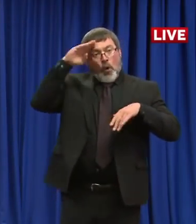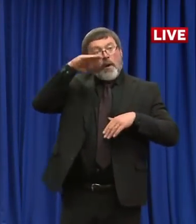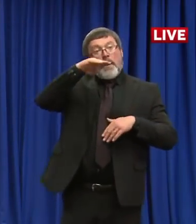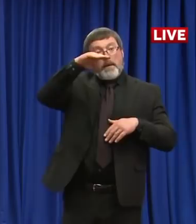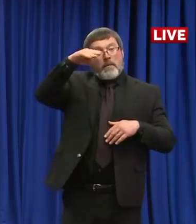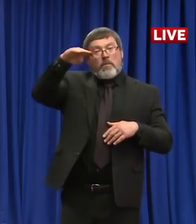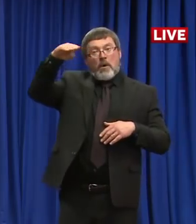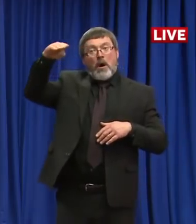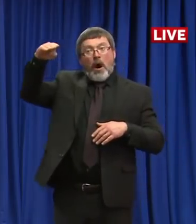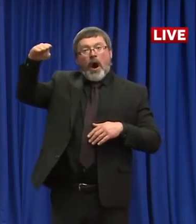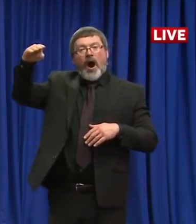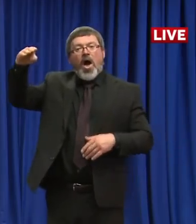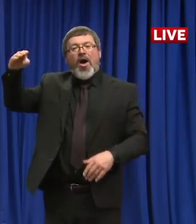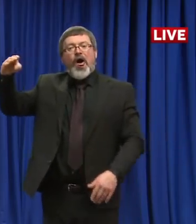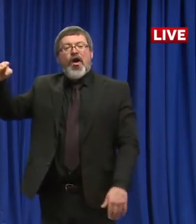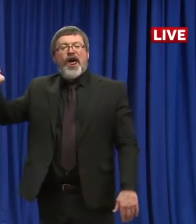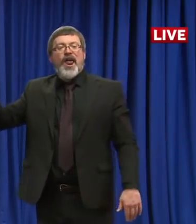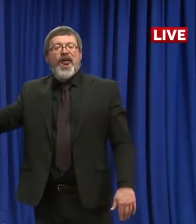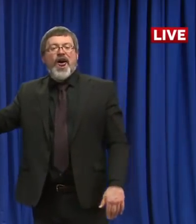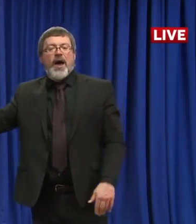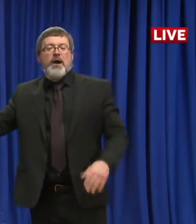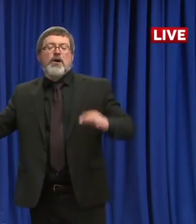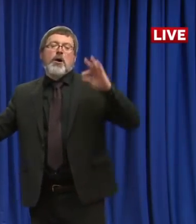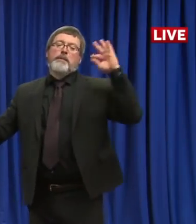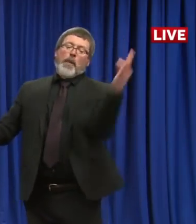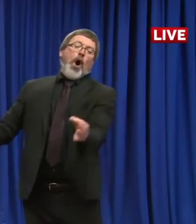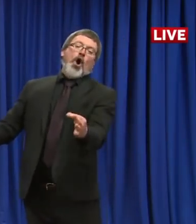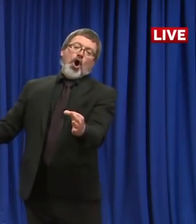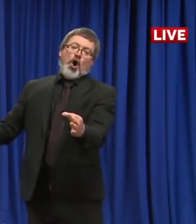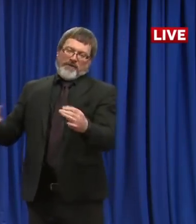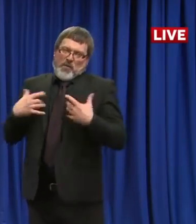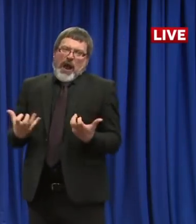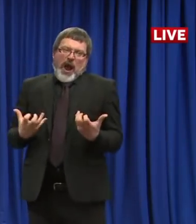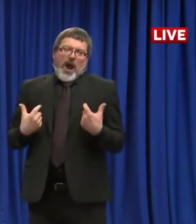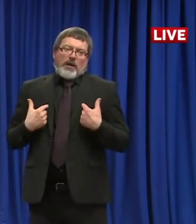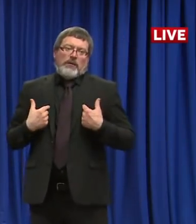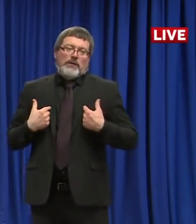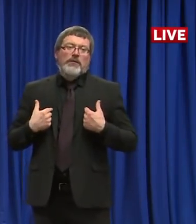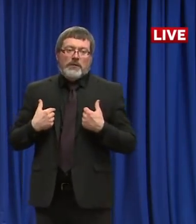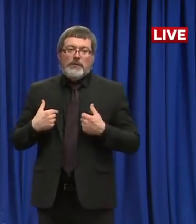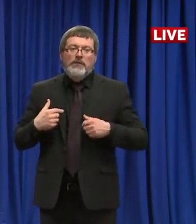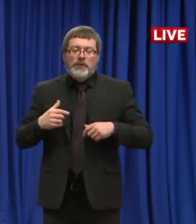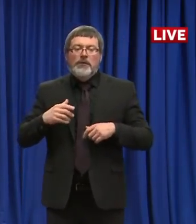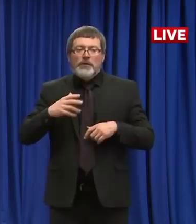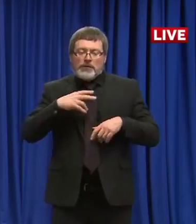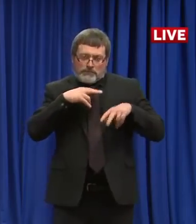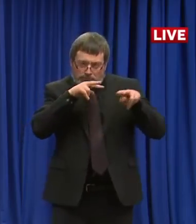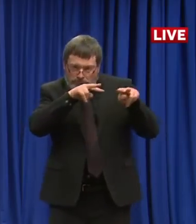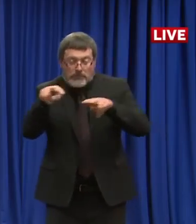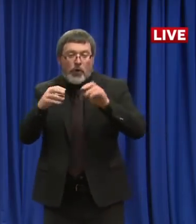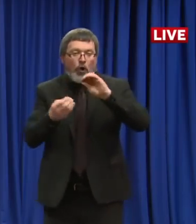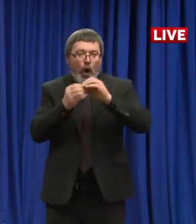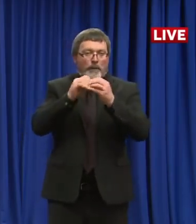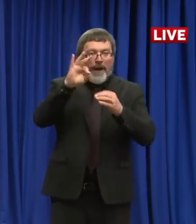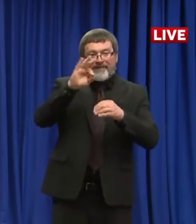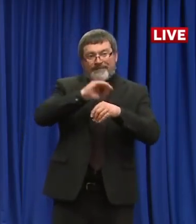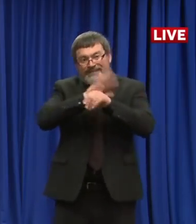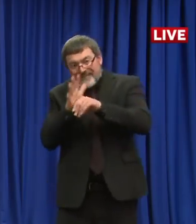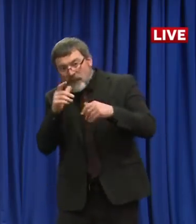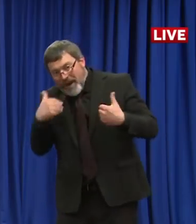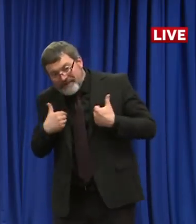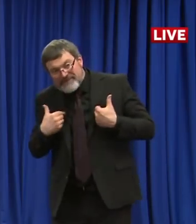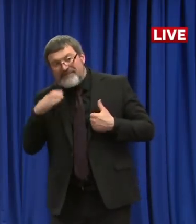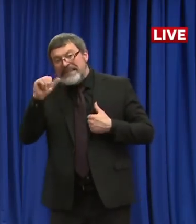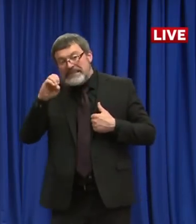see a decrease of number of cases and number of hospitalizations in our community. But as has been talked about before, if